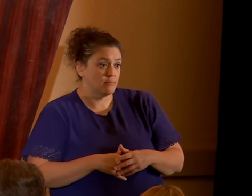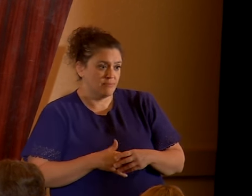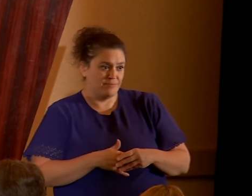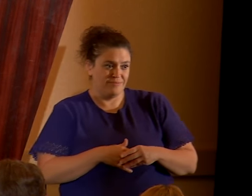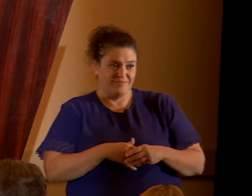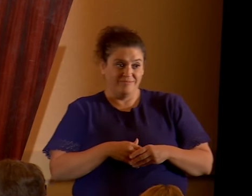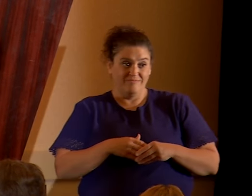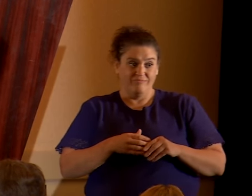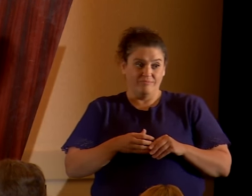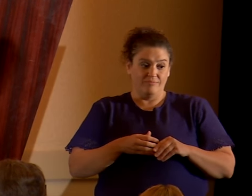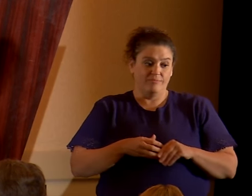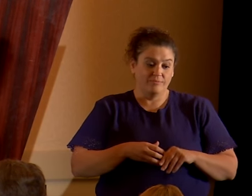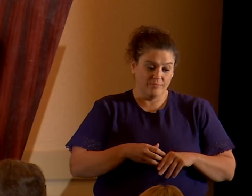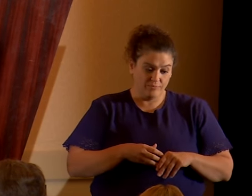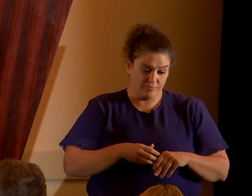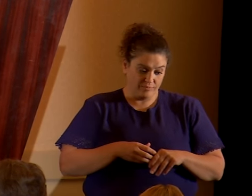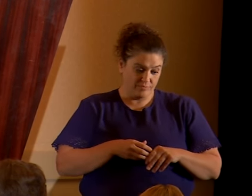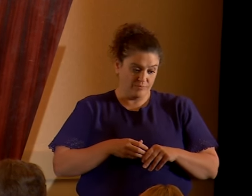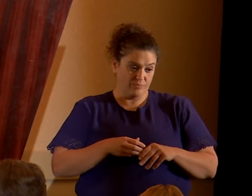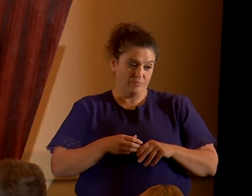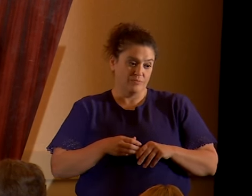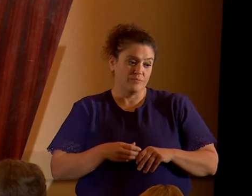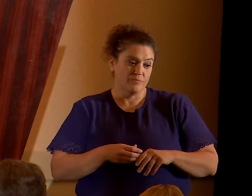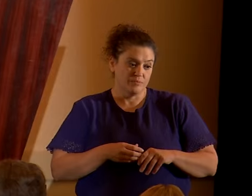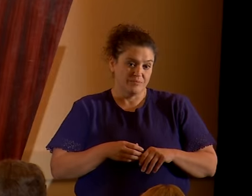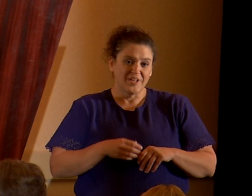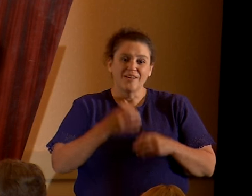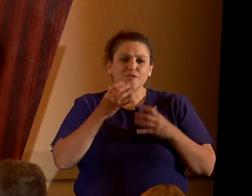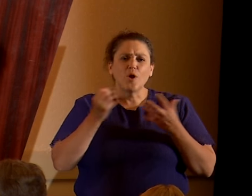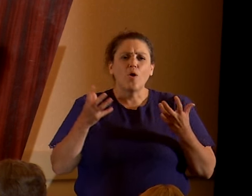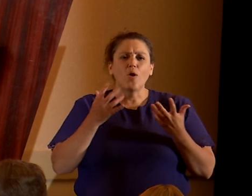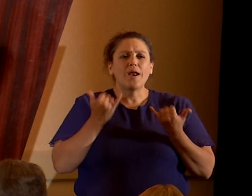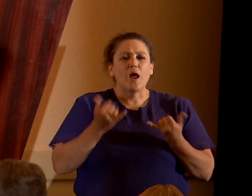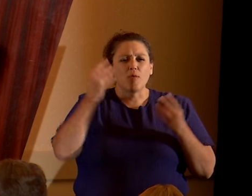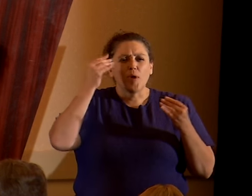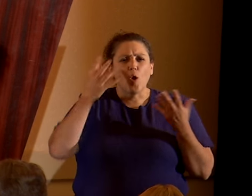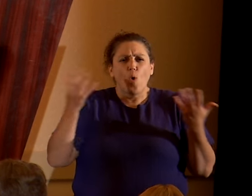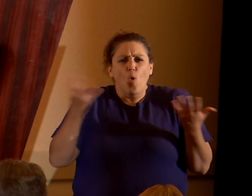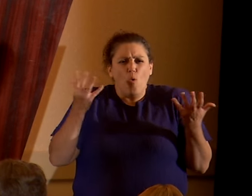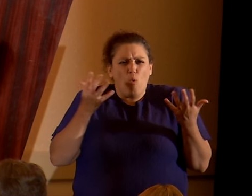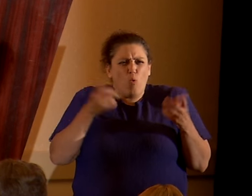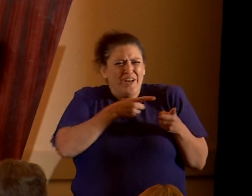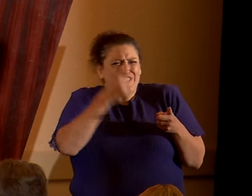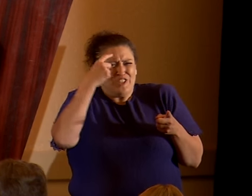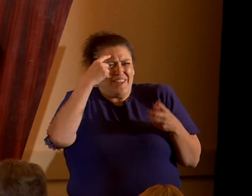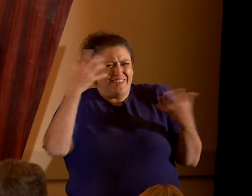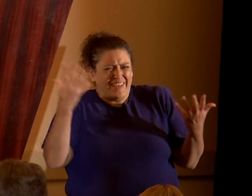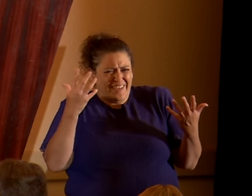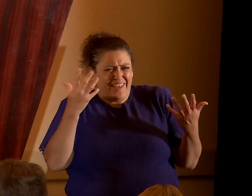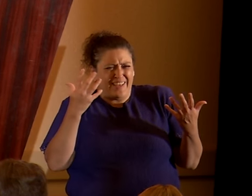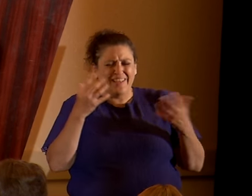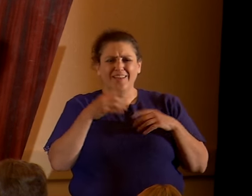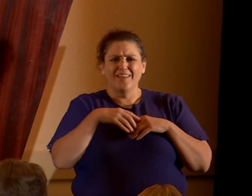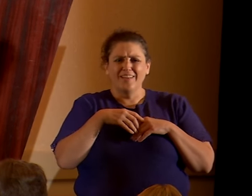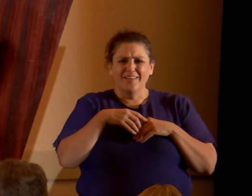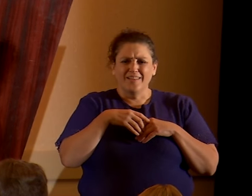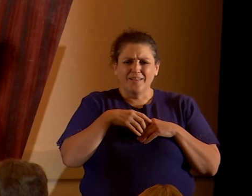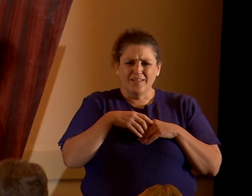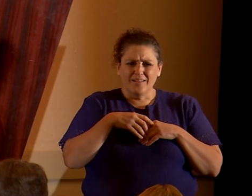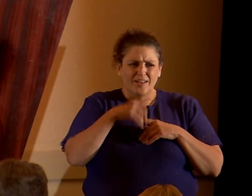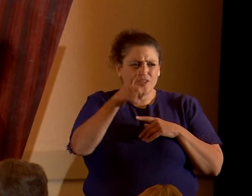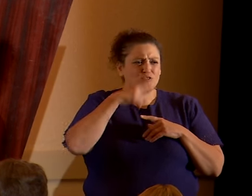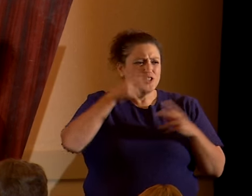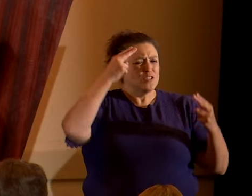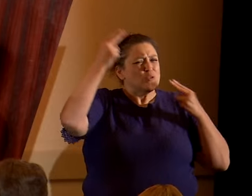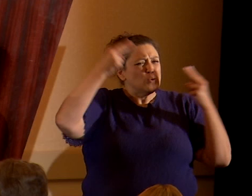I wanted to ask her first what type of a drug she's using and what is the color in her sky. But I was shocked in a way